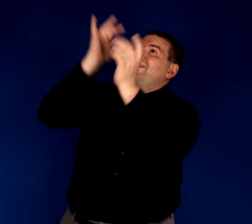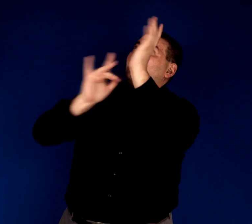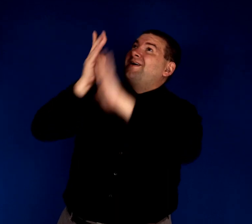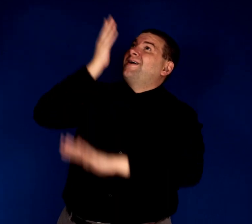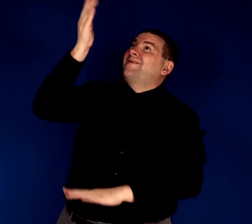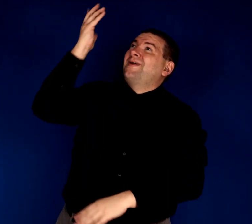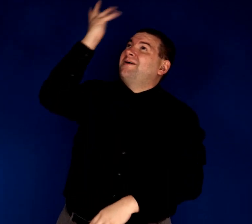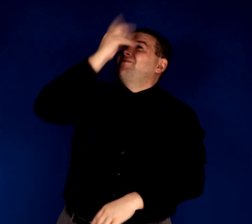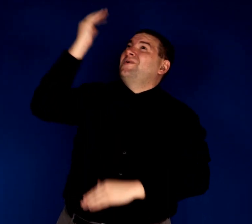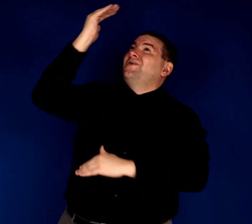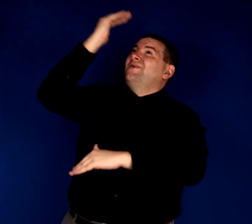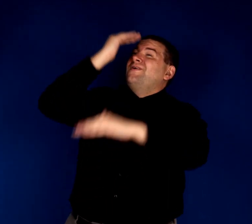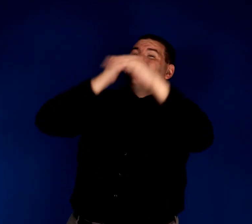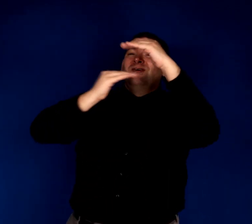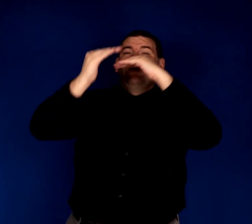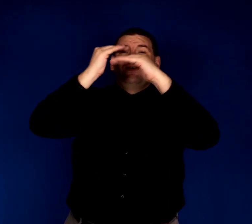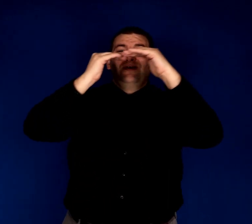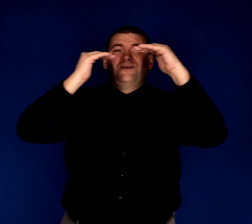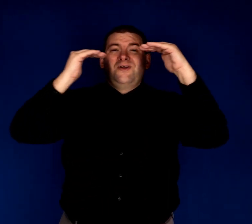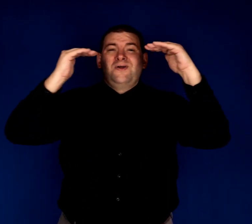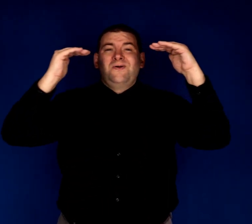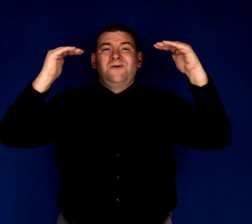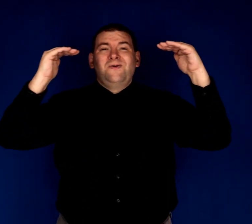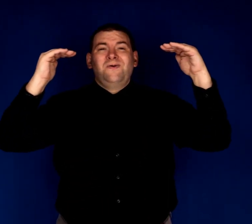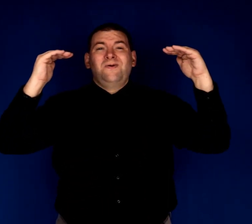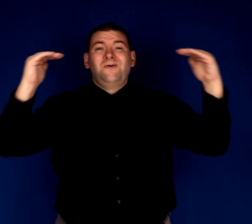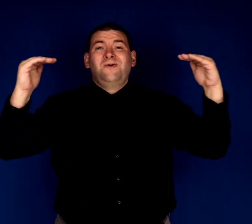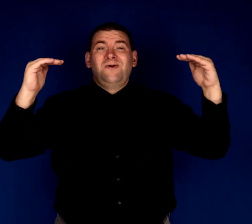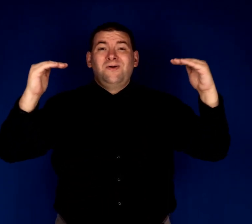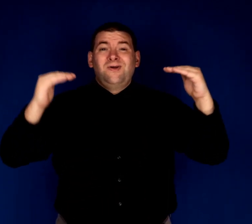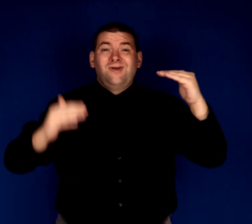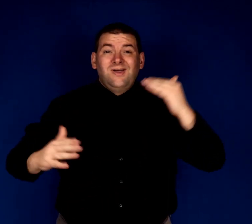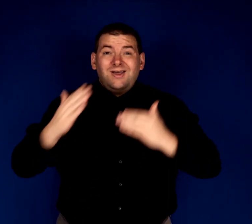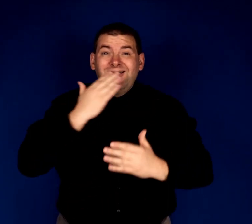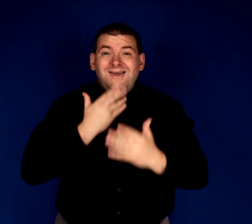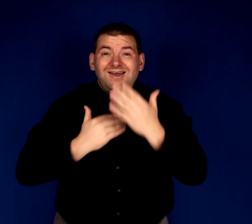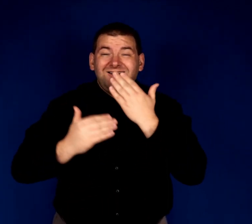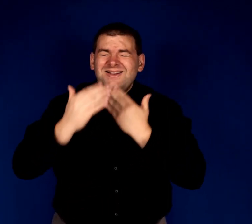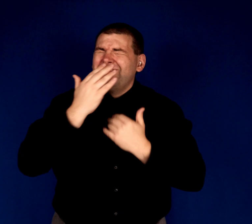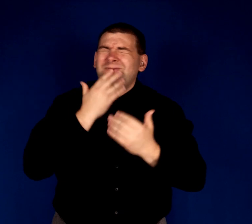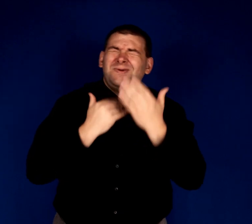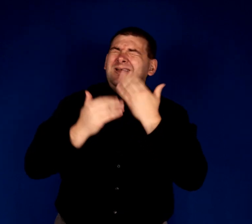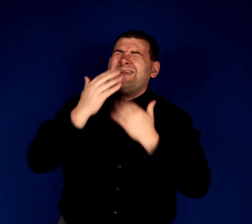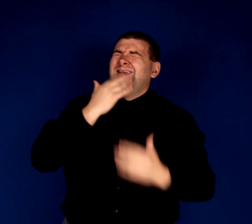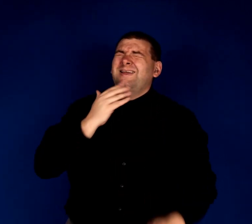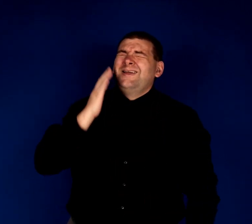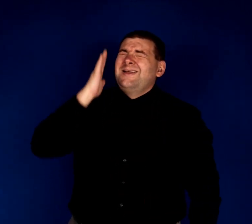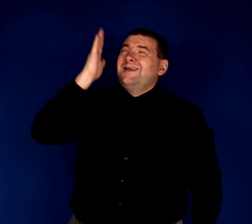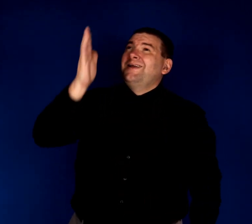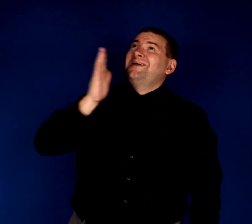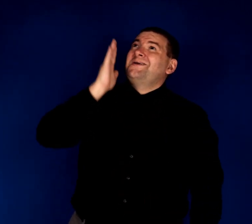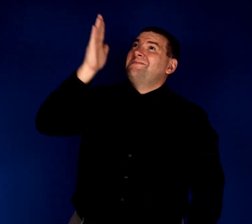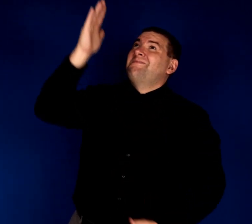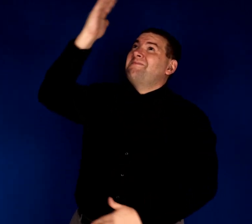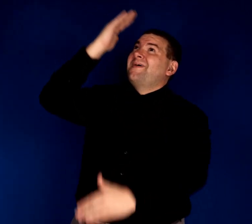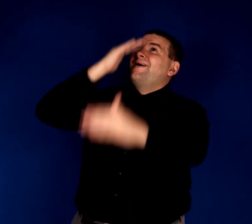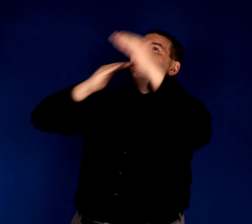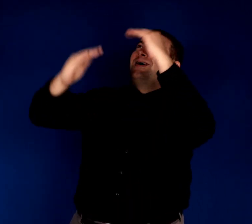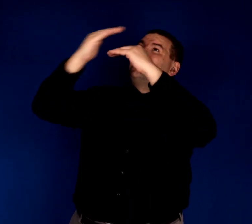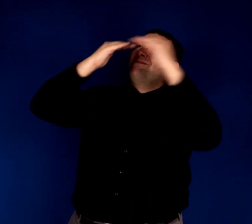on that beautiful shore In the sweet by and